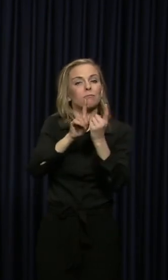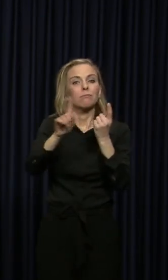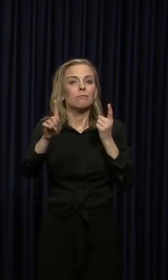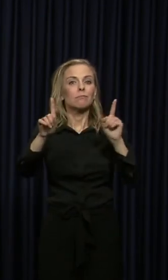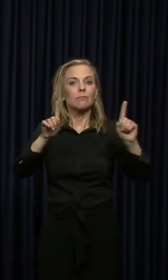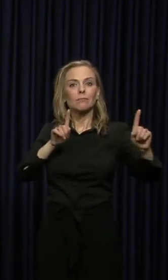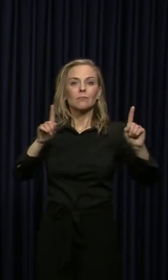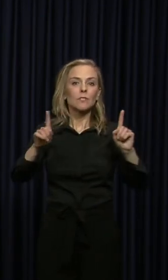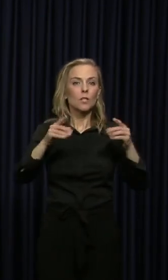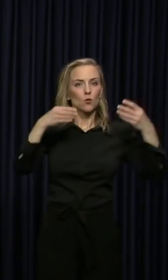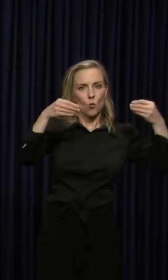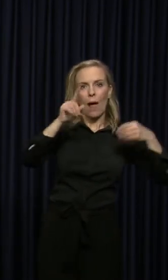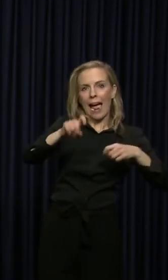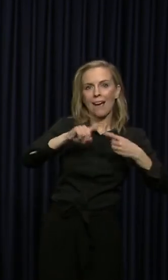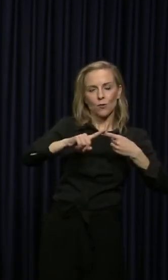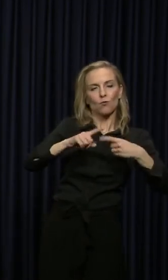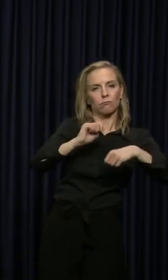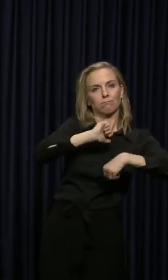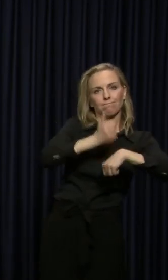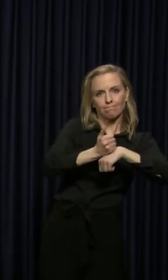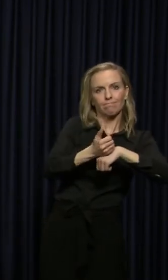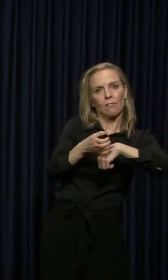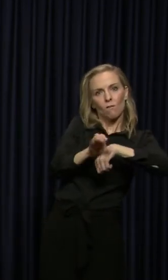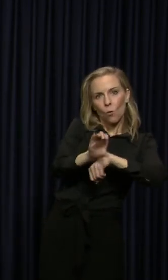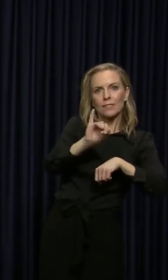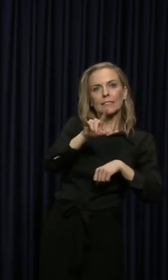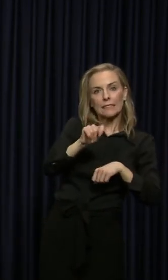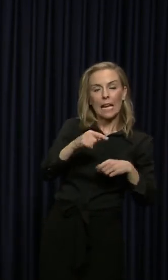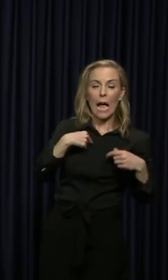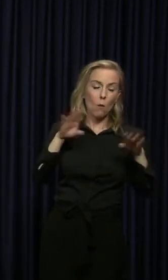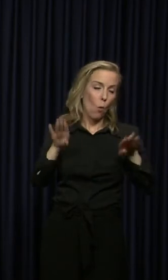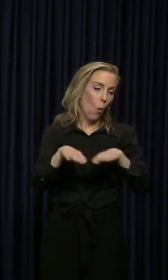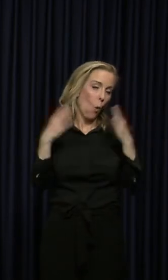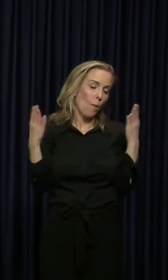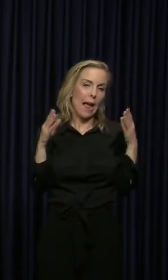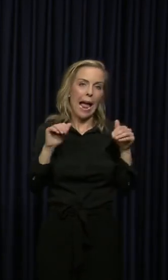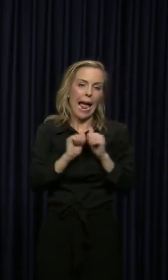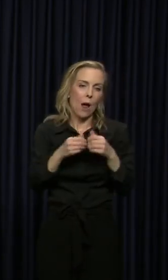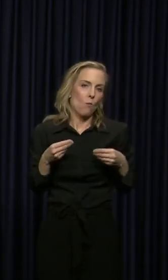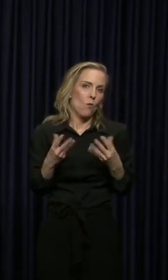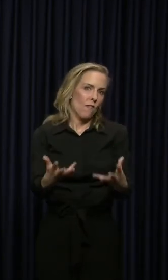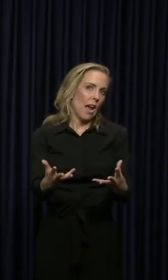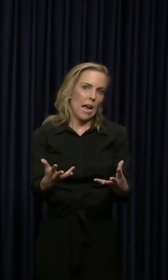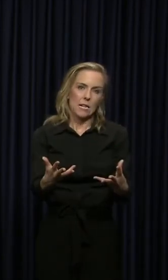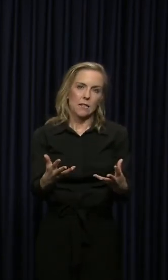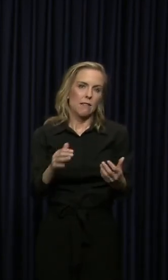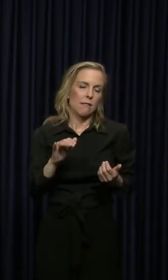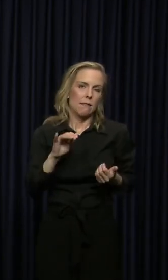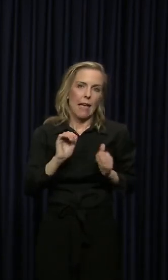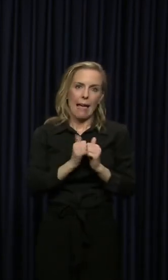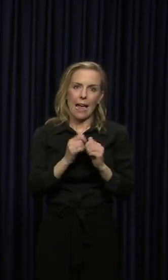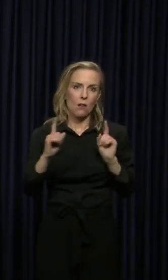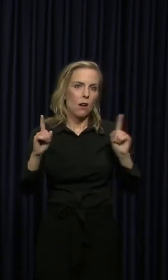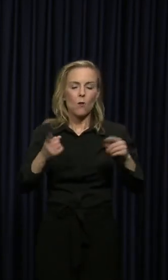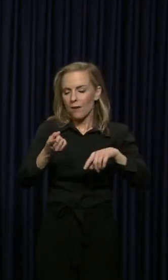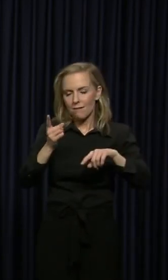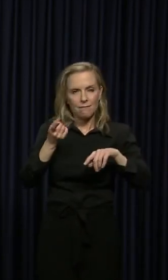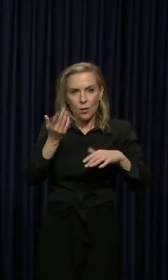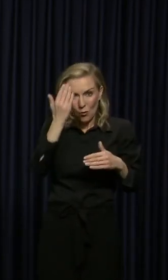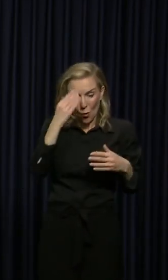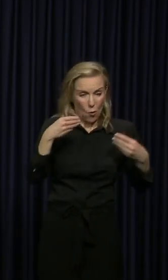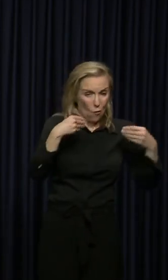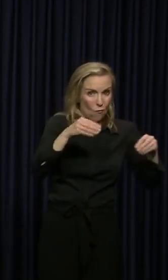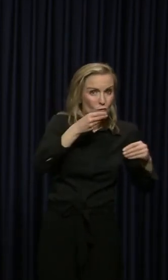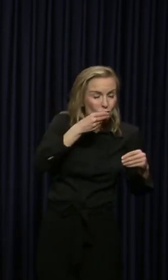and they can. I'm open to them providing different ways to do it. But we cannot have our grocery stores